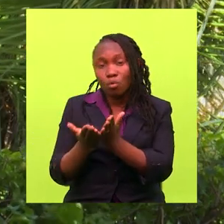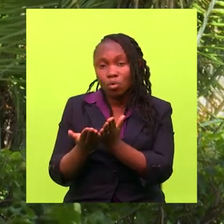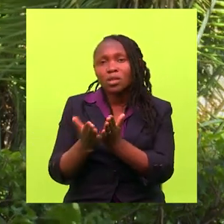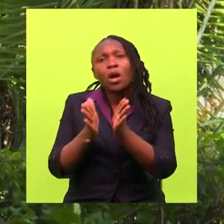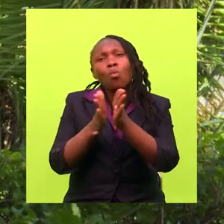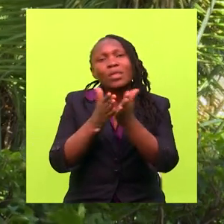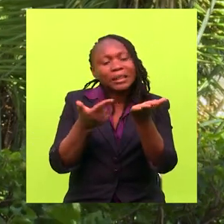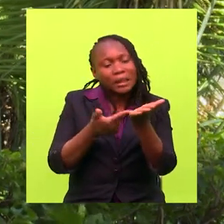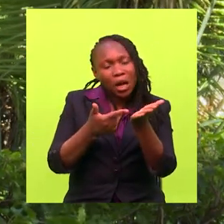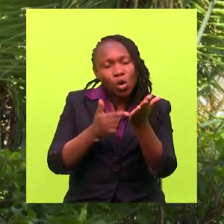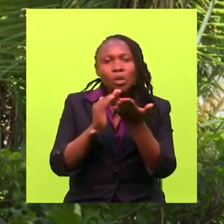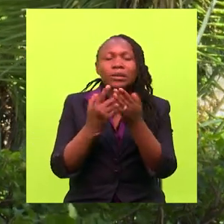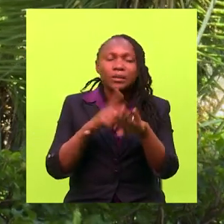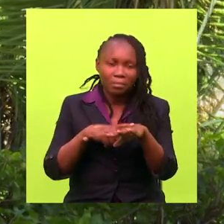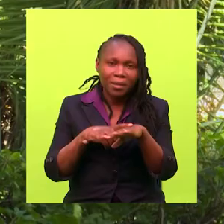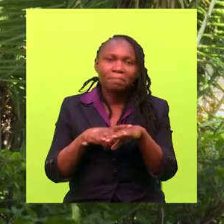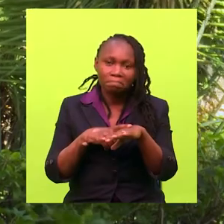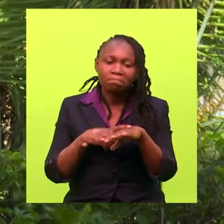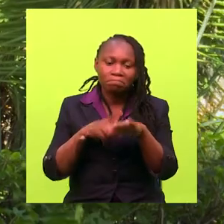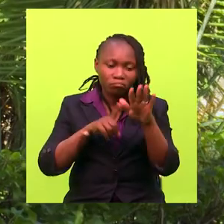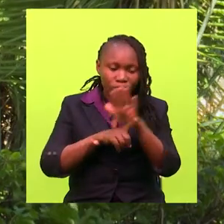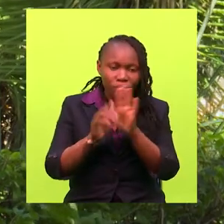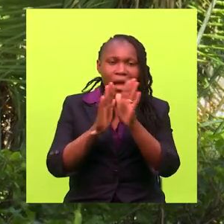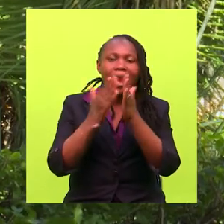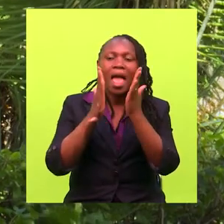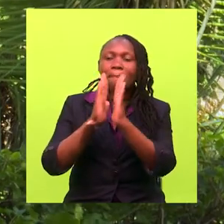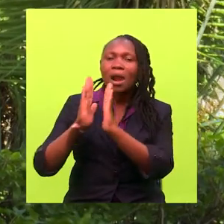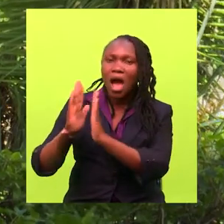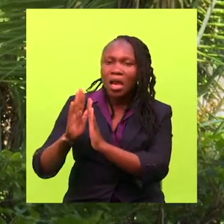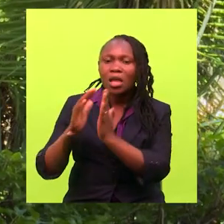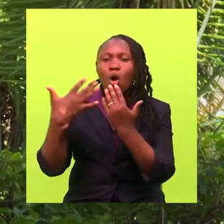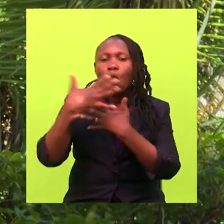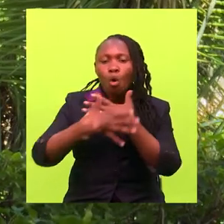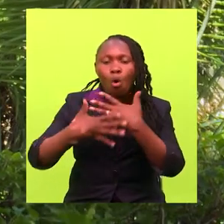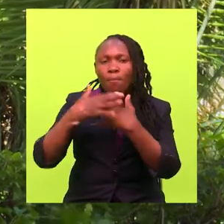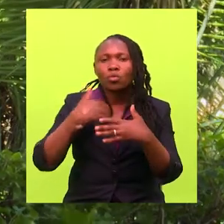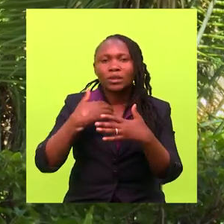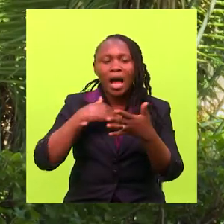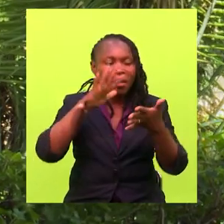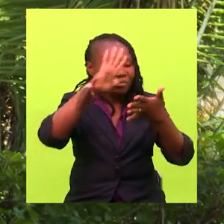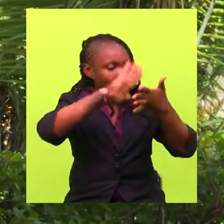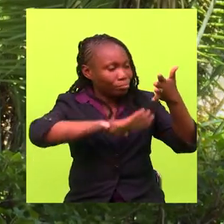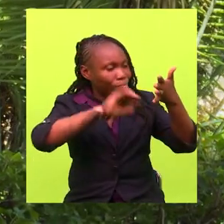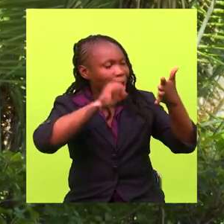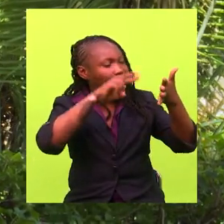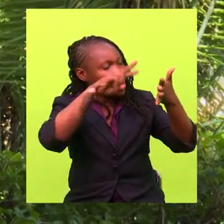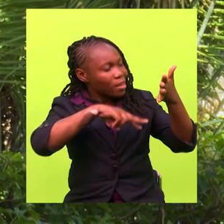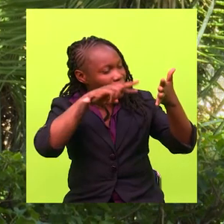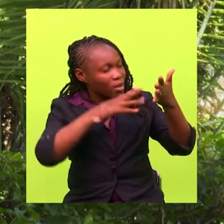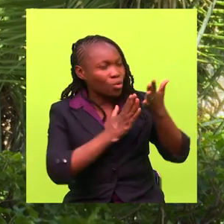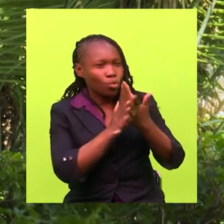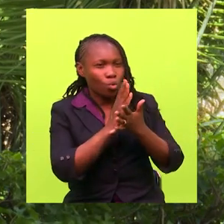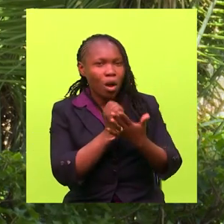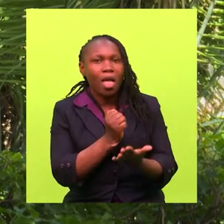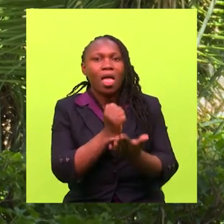With the technology, sometimes you'll go to libraries and you'll find that with the computers, they don't have the screen readers, which I'm supposed